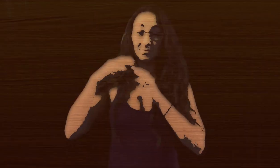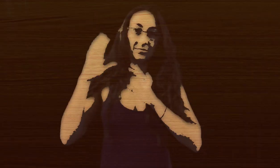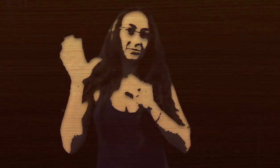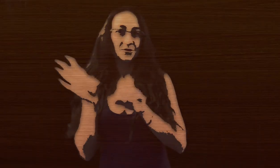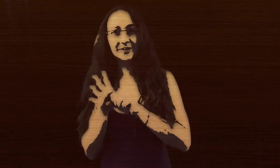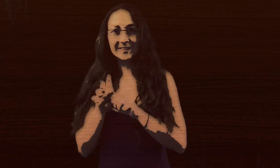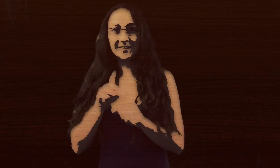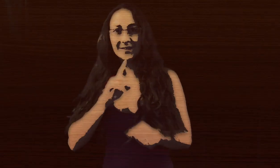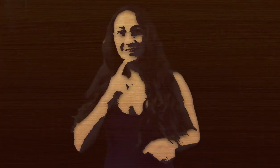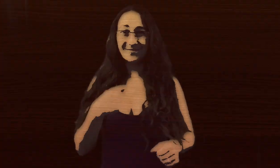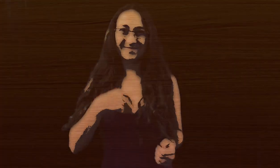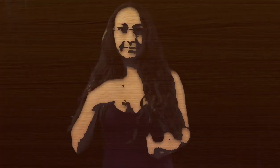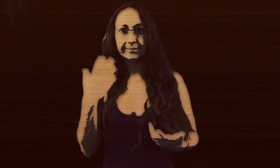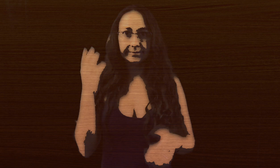Oh,